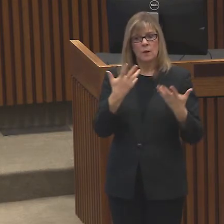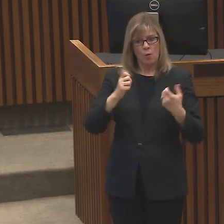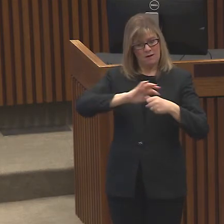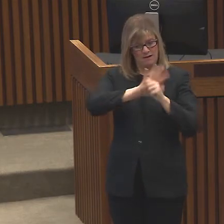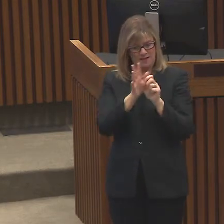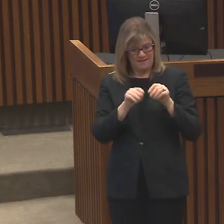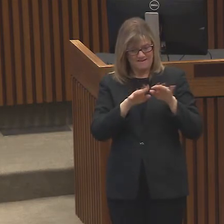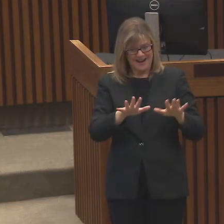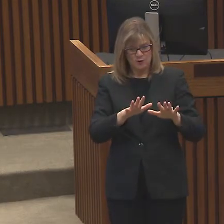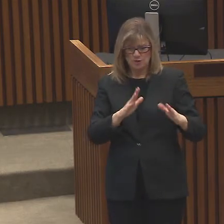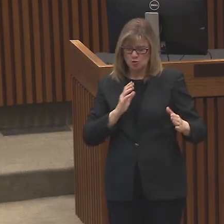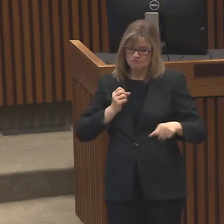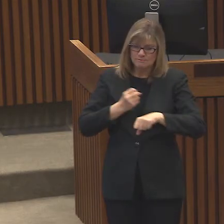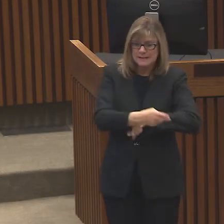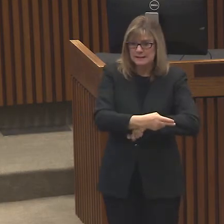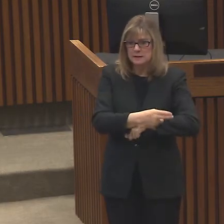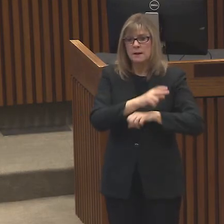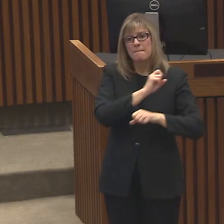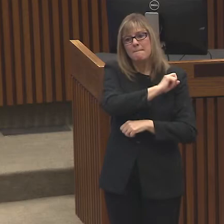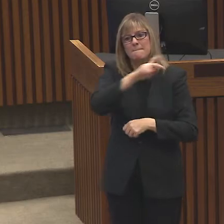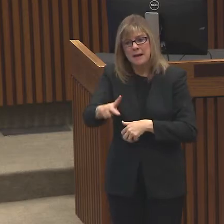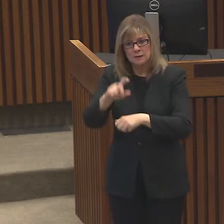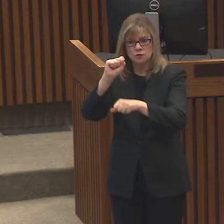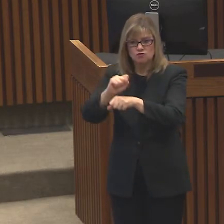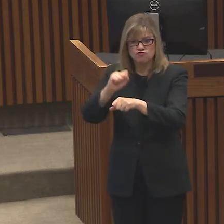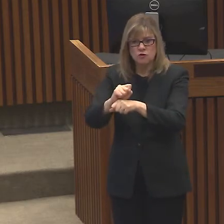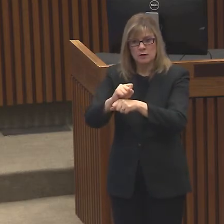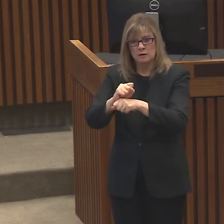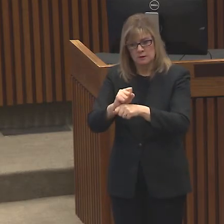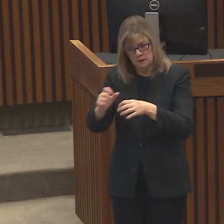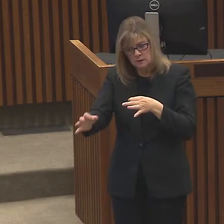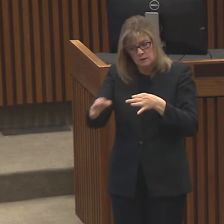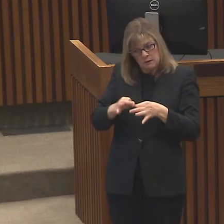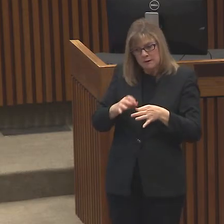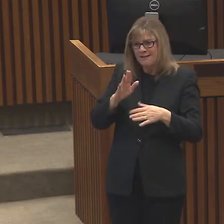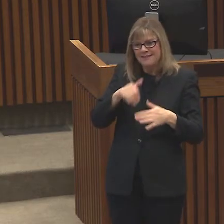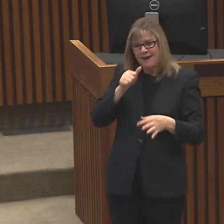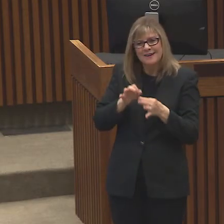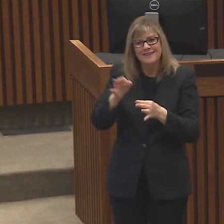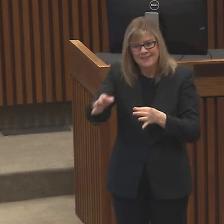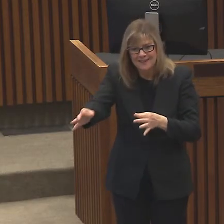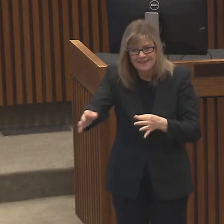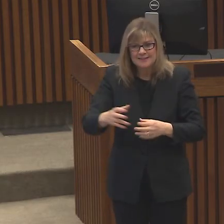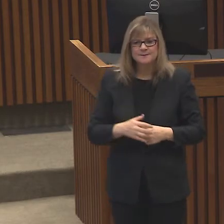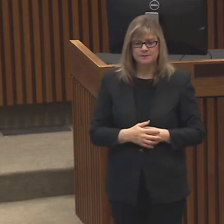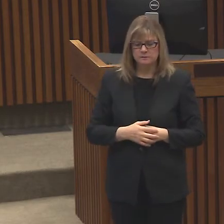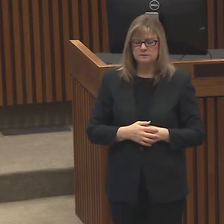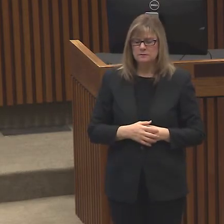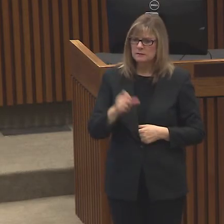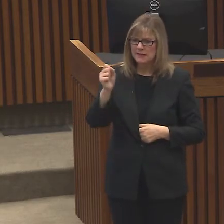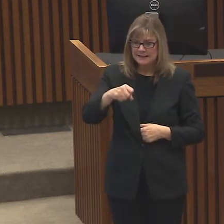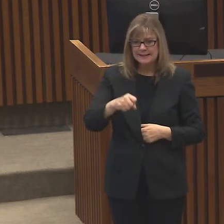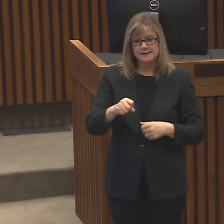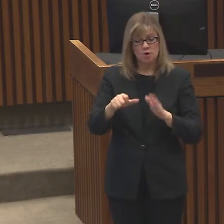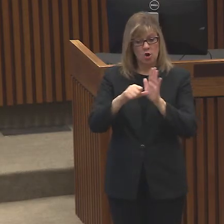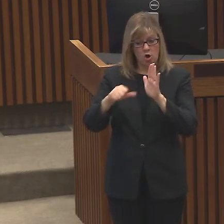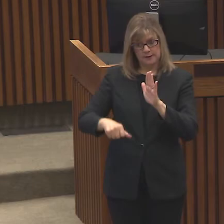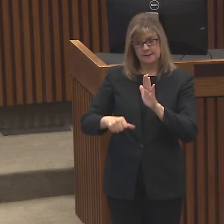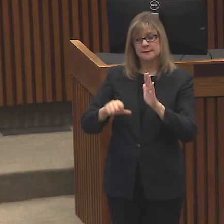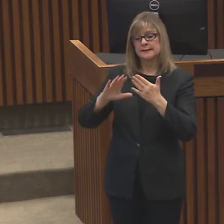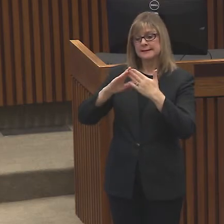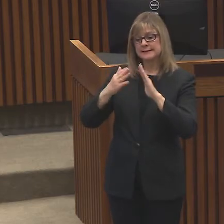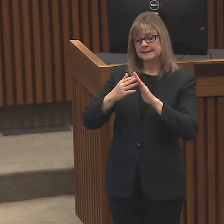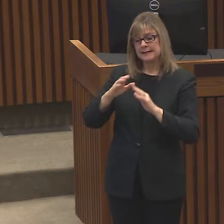as usual and sooner rather than later. And yes, in Arlington, our city council will be following this strong